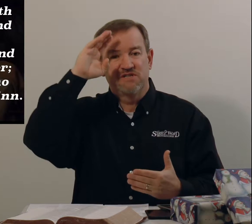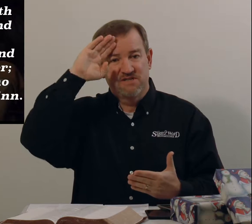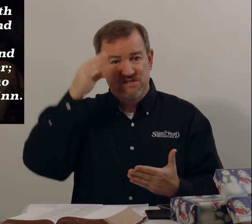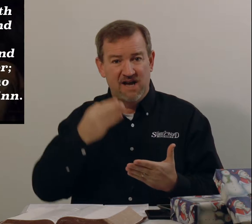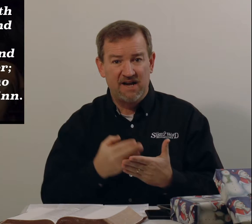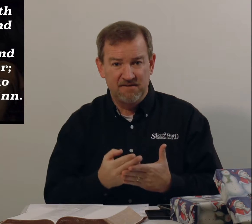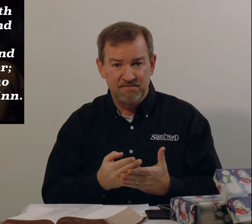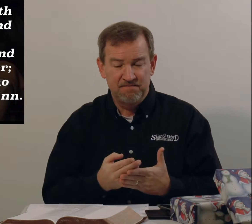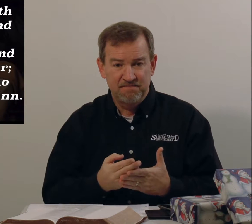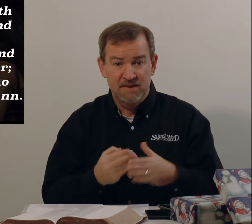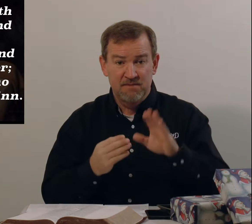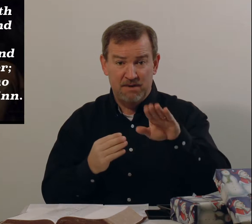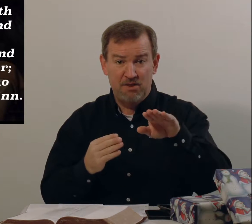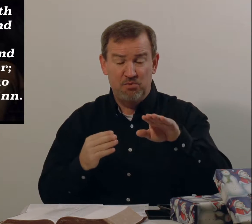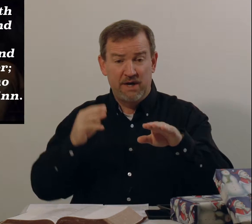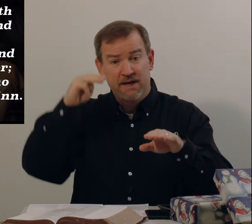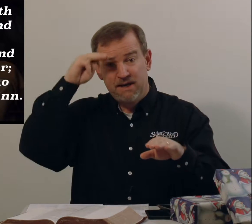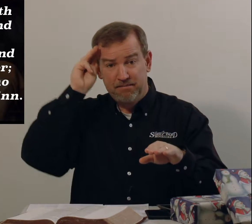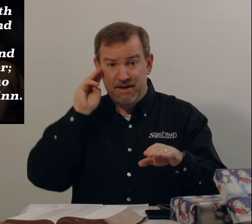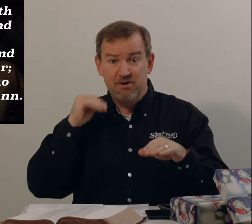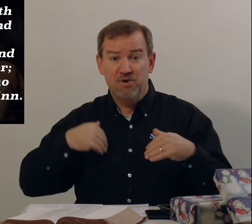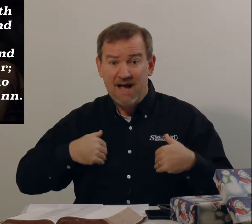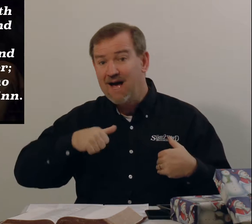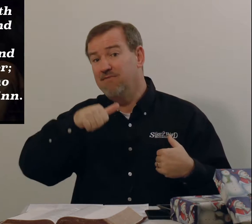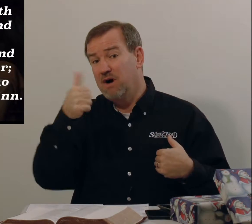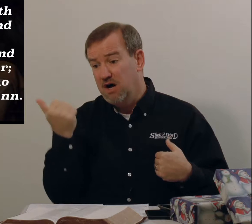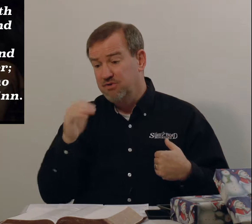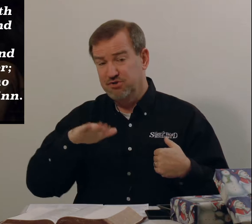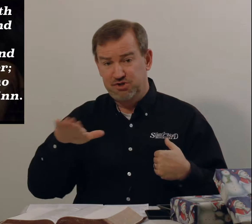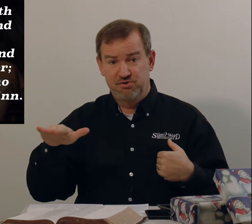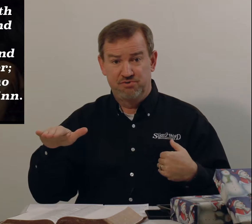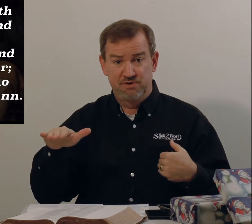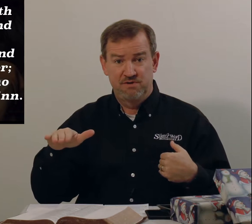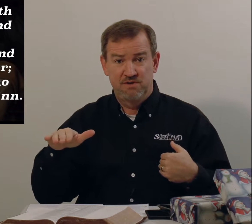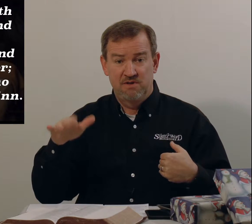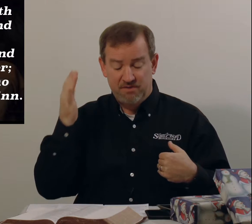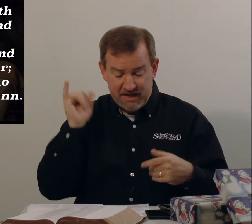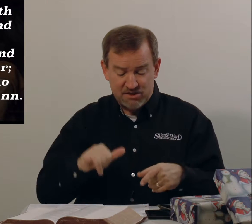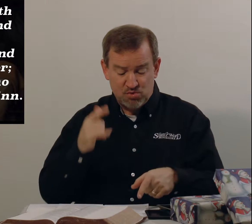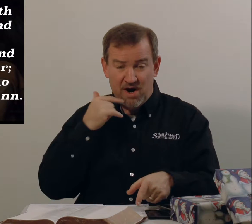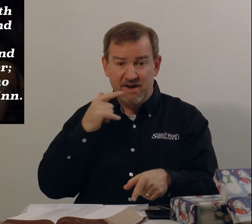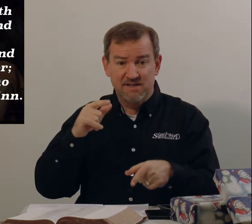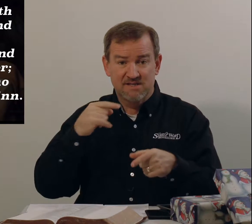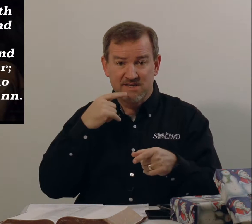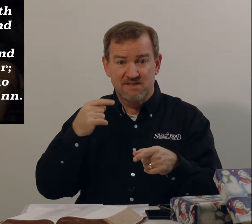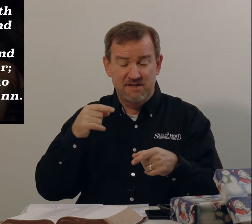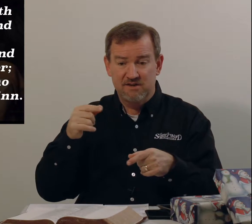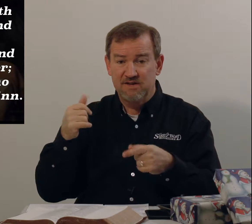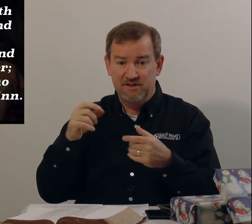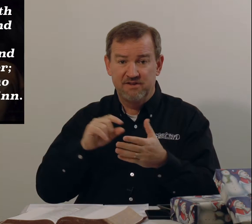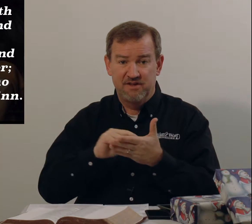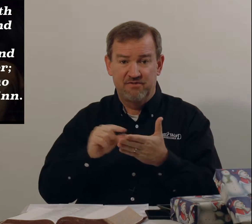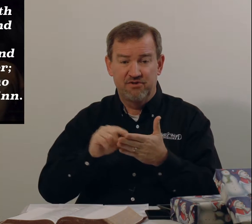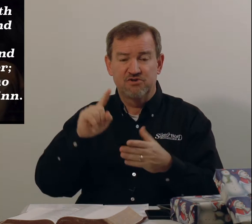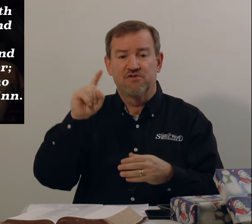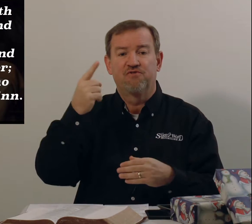son. By the way, Mary would have other children. That's why it says here in the, in the verse, the